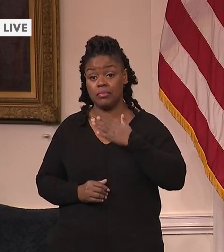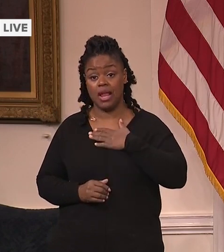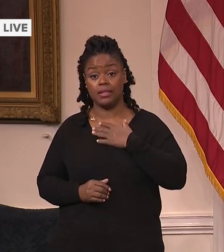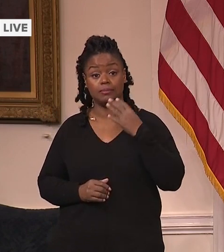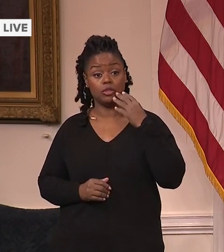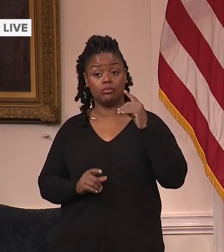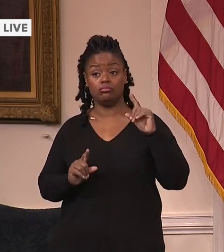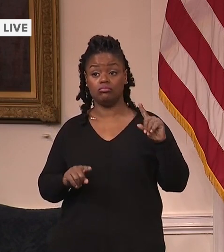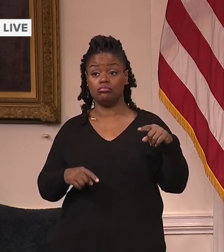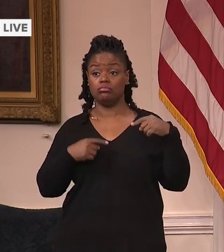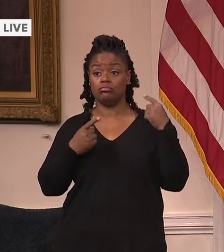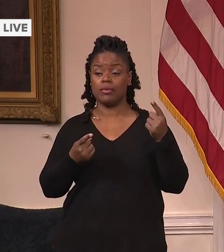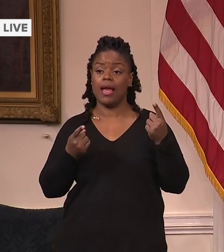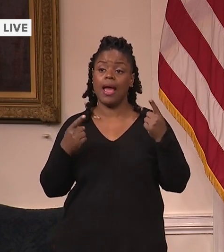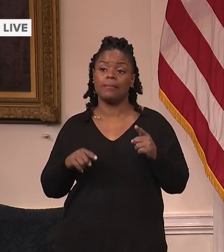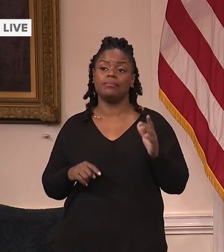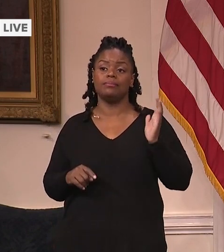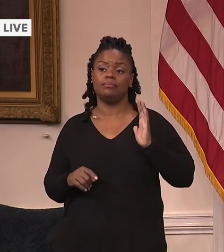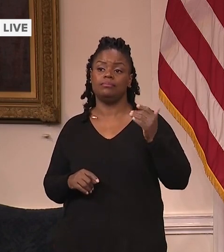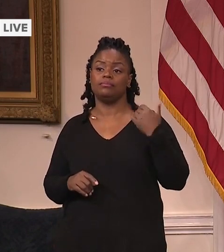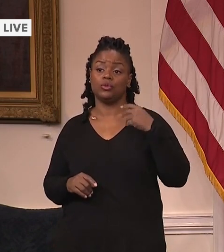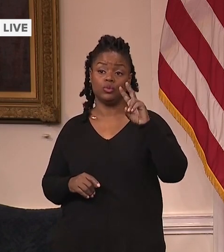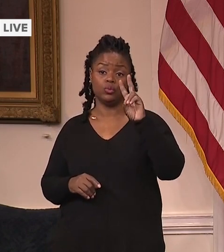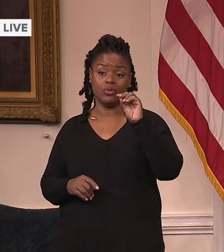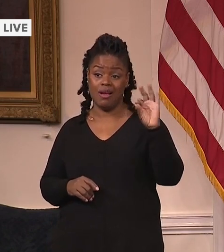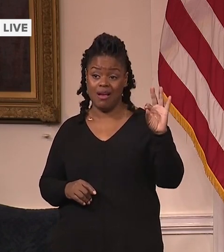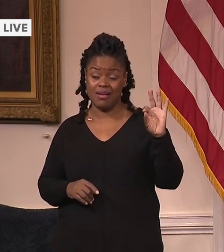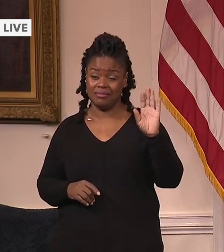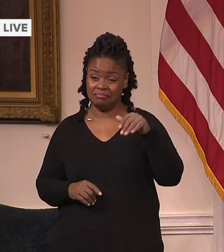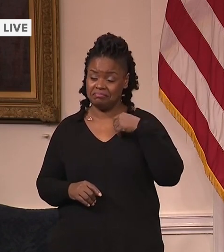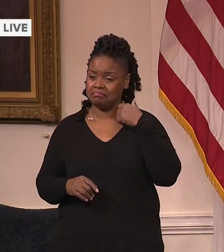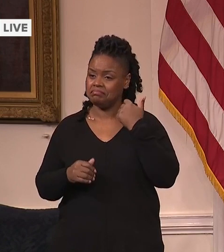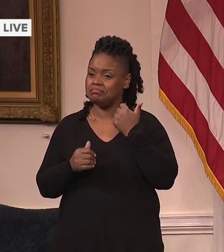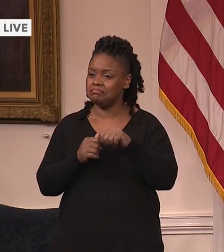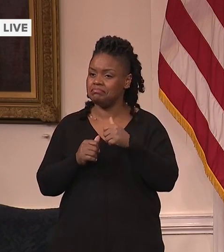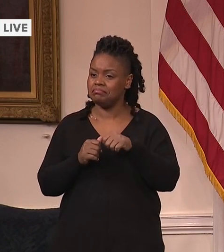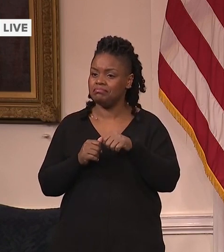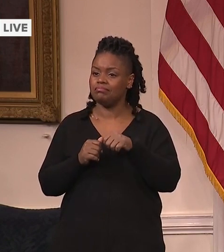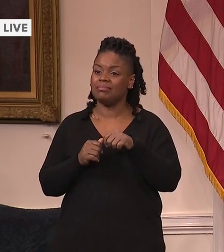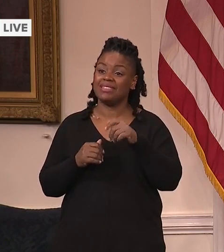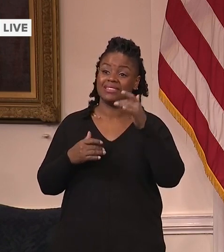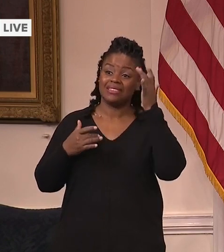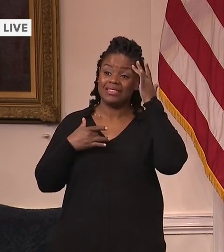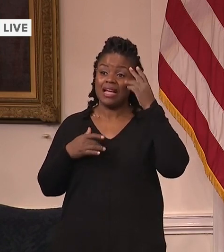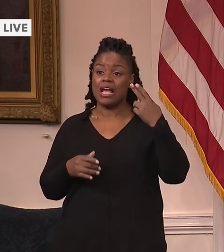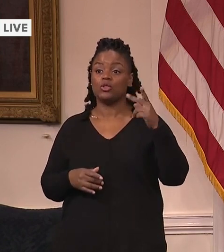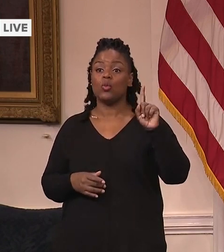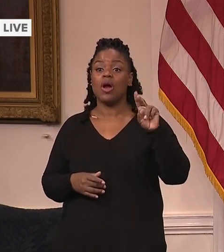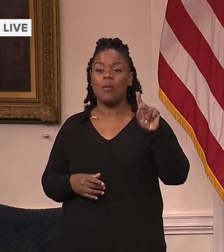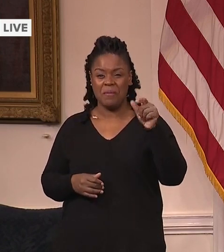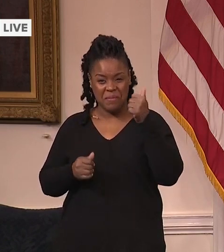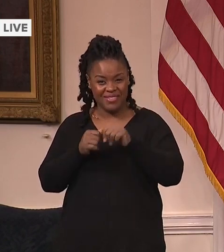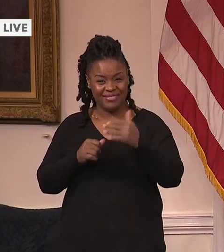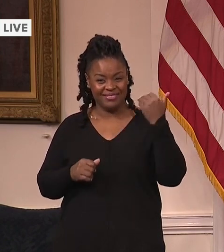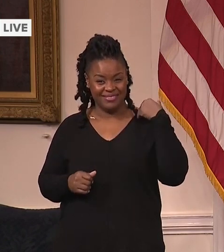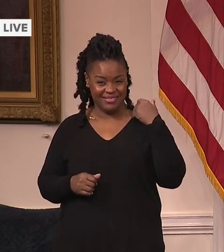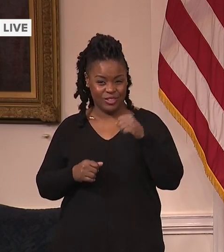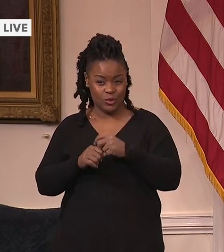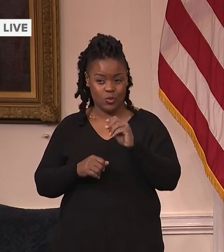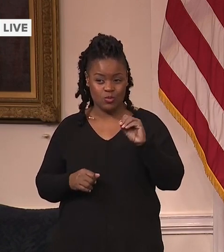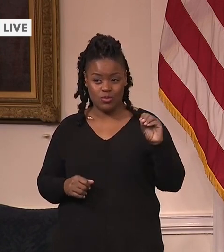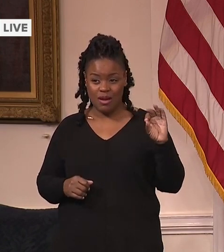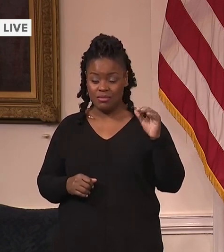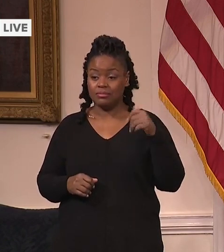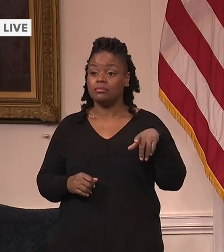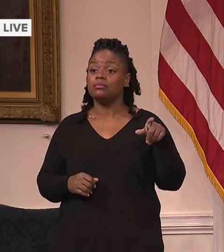2009 with H1N1, when we actually began to get H1N1 vaccine, we received them in the